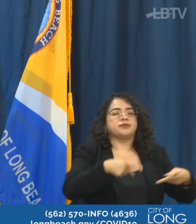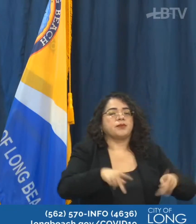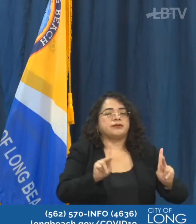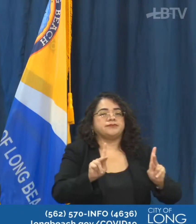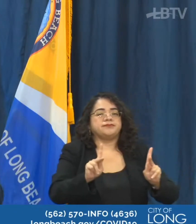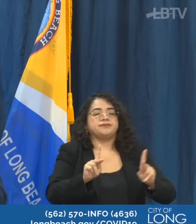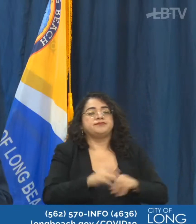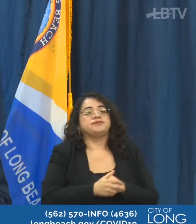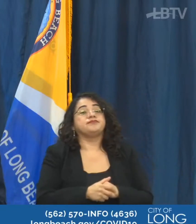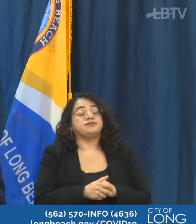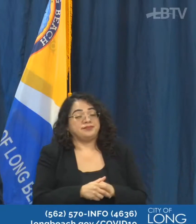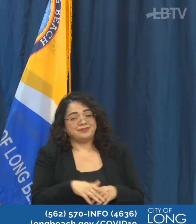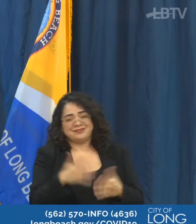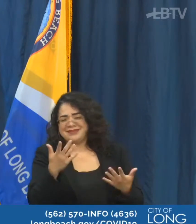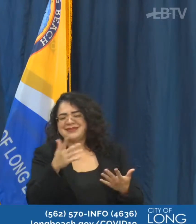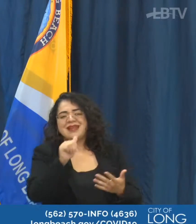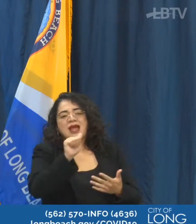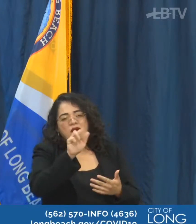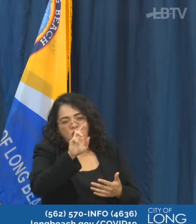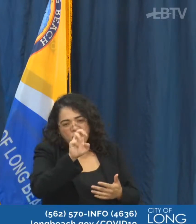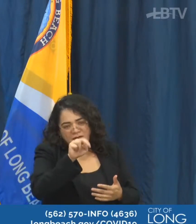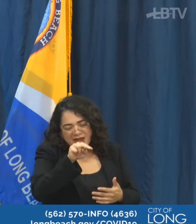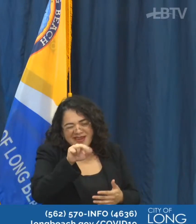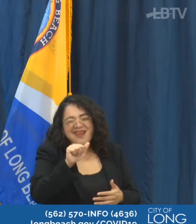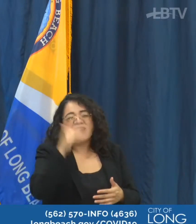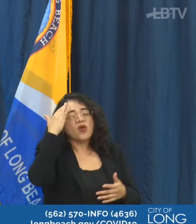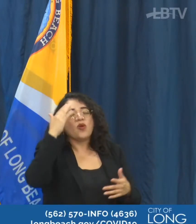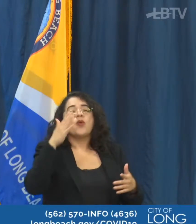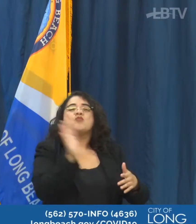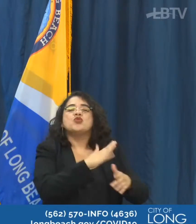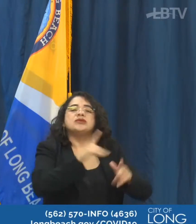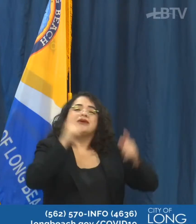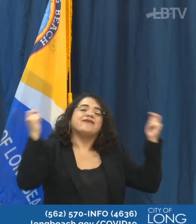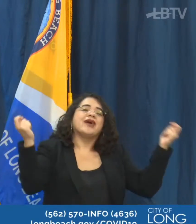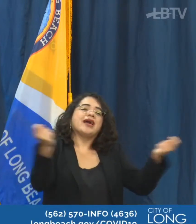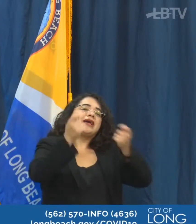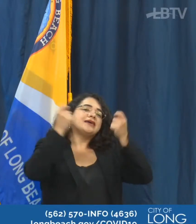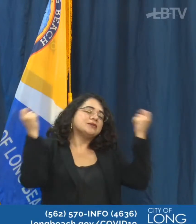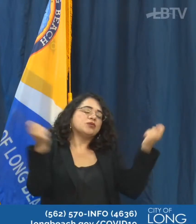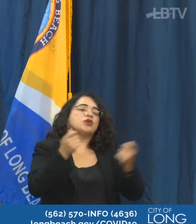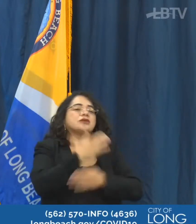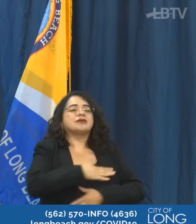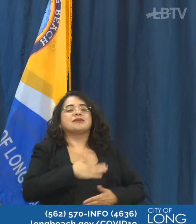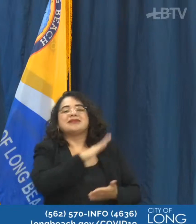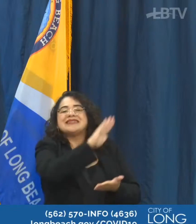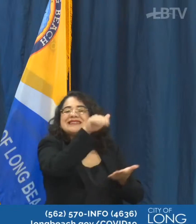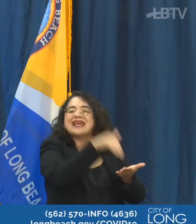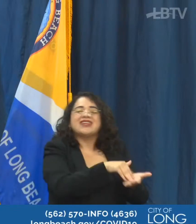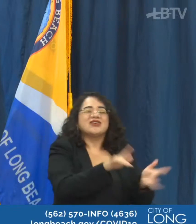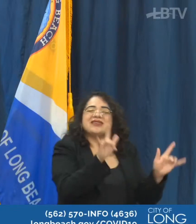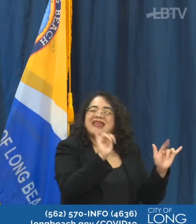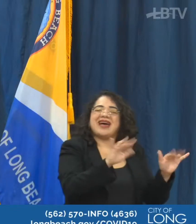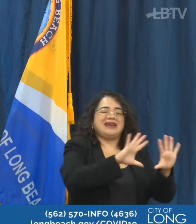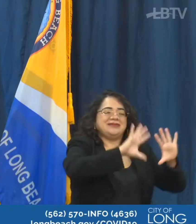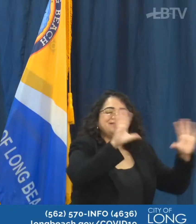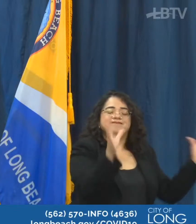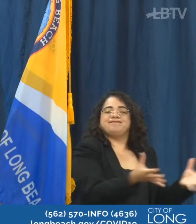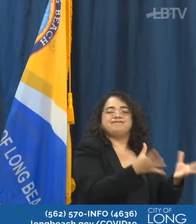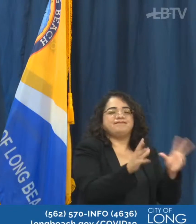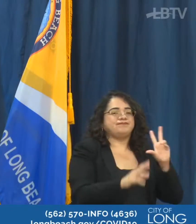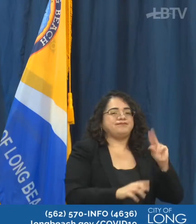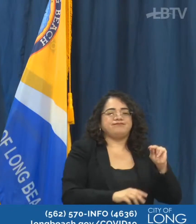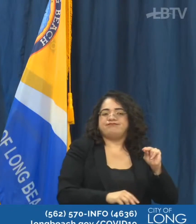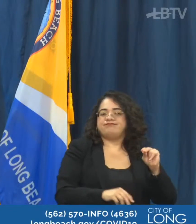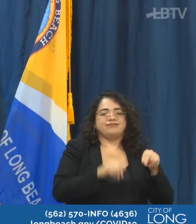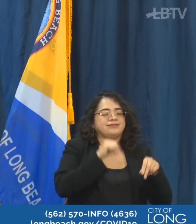performance theaters, arenas, large festivals, entertainment centers are not yet allowed. I want to just remind